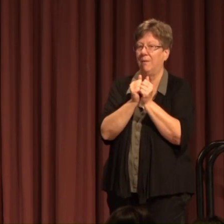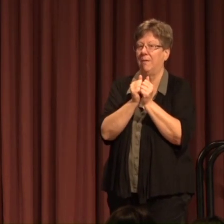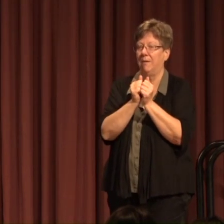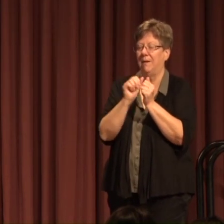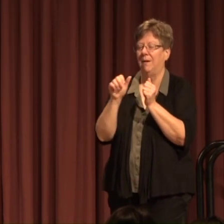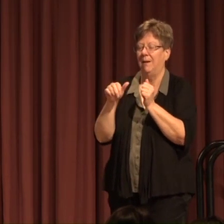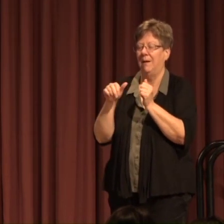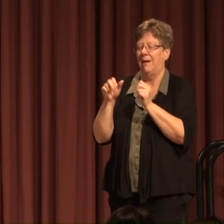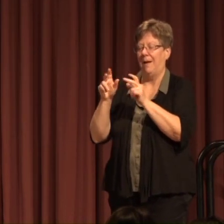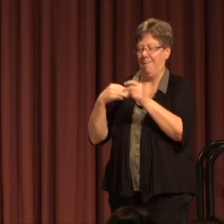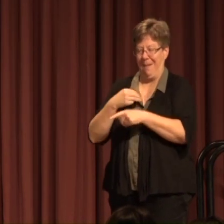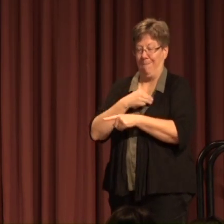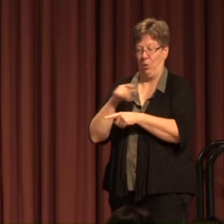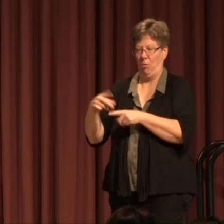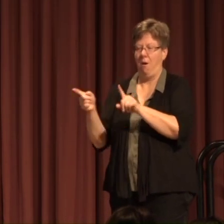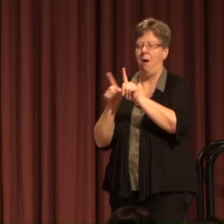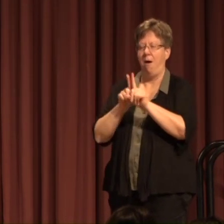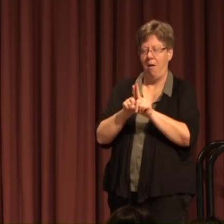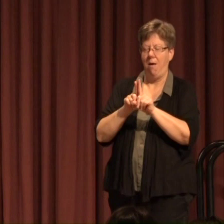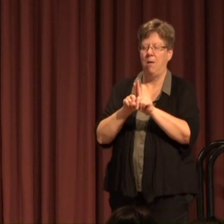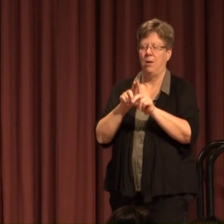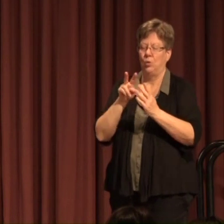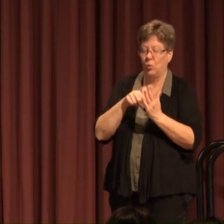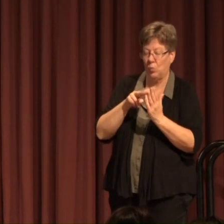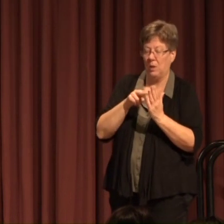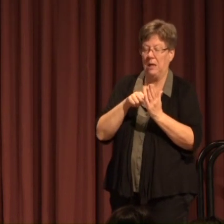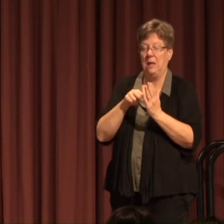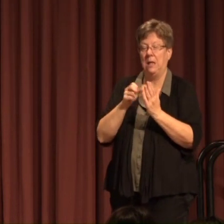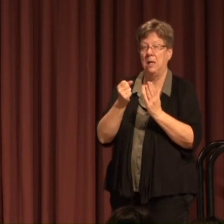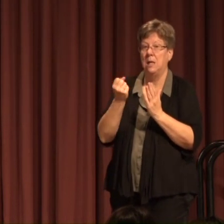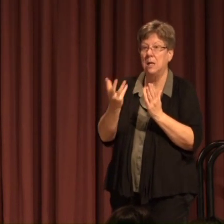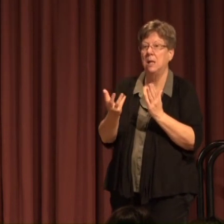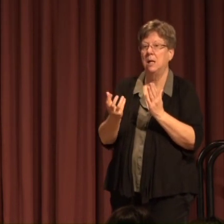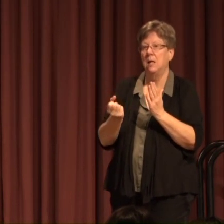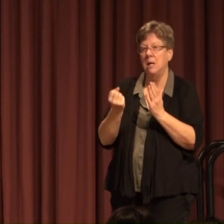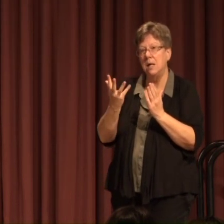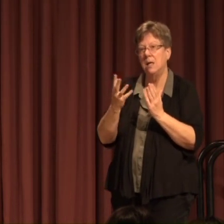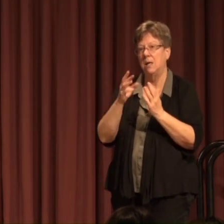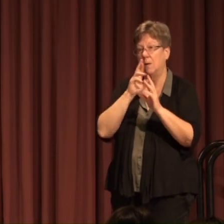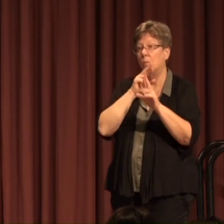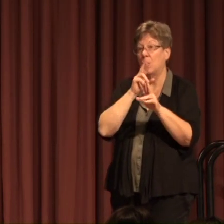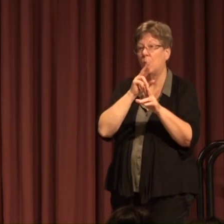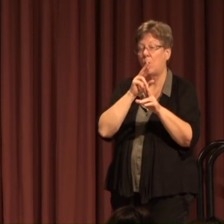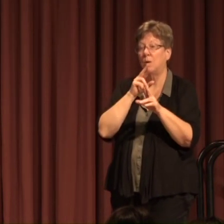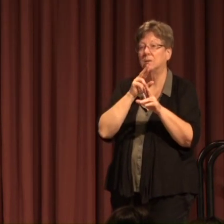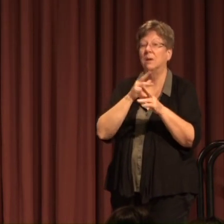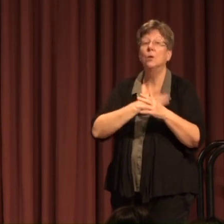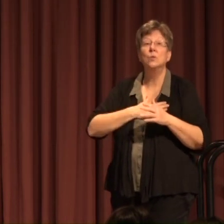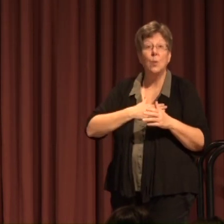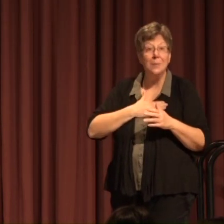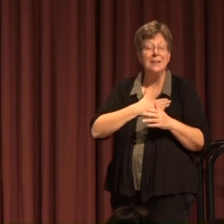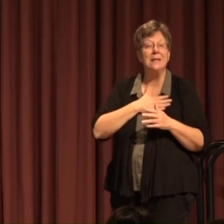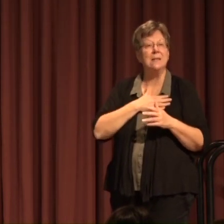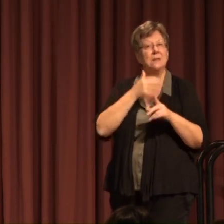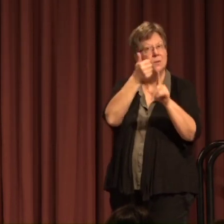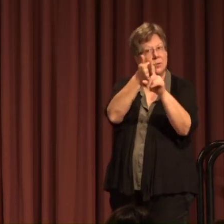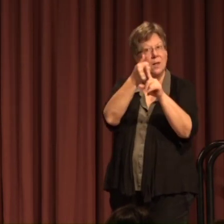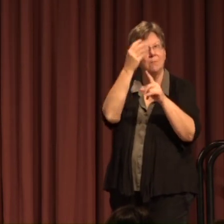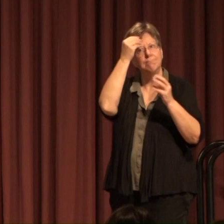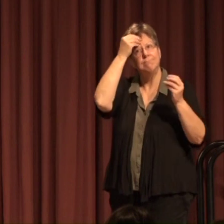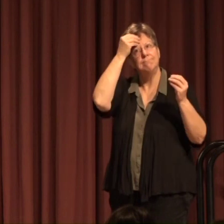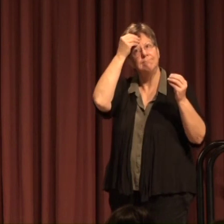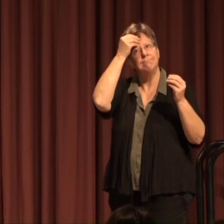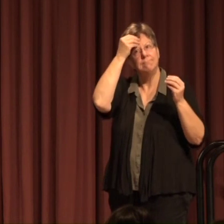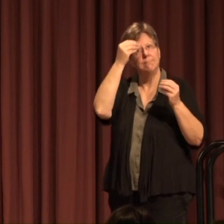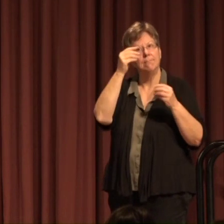To look at these Dozens if not hundreds of reports that are coming in So please give that a